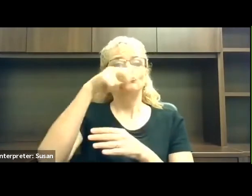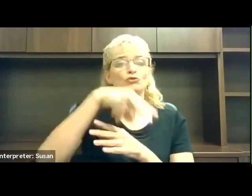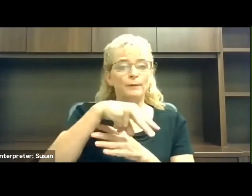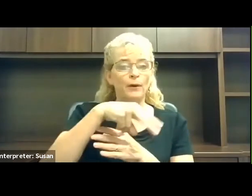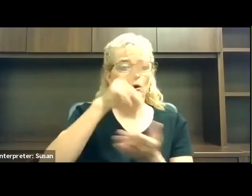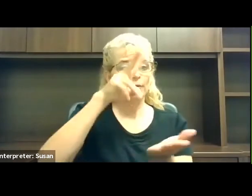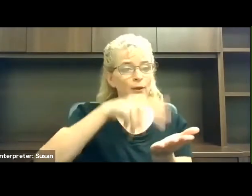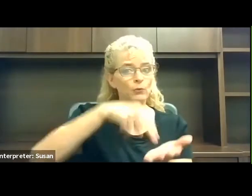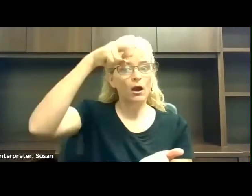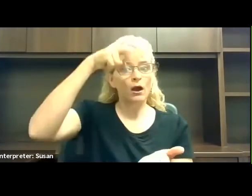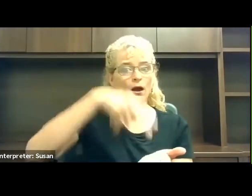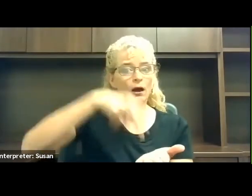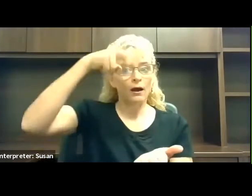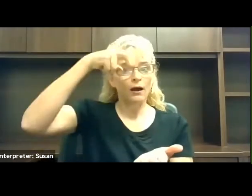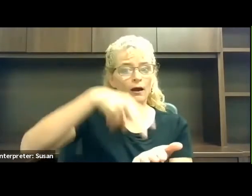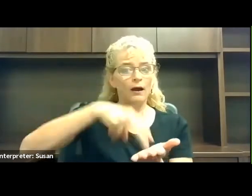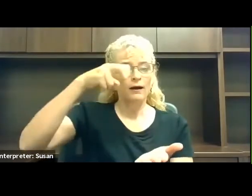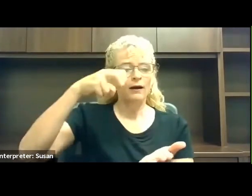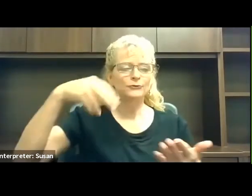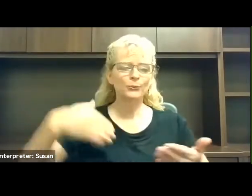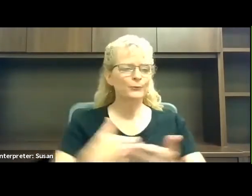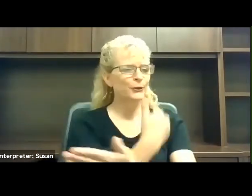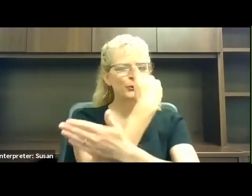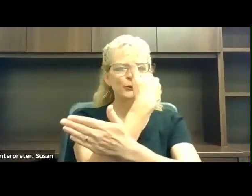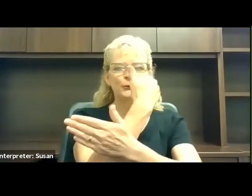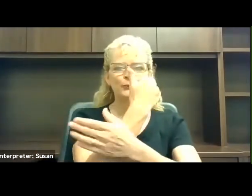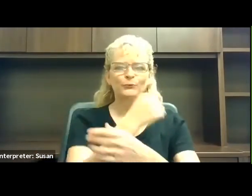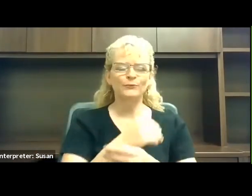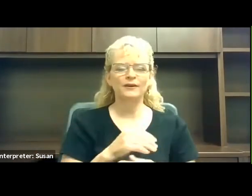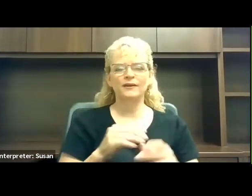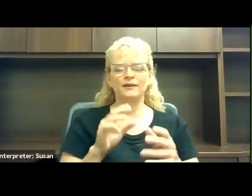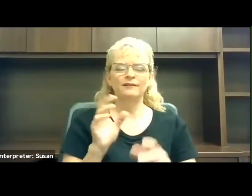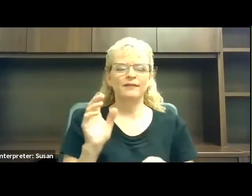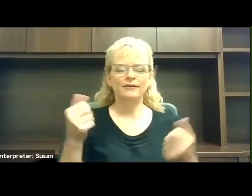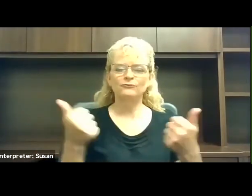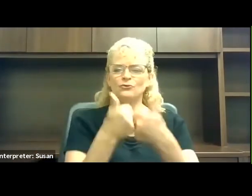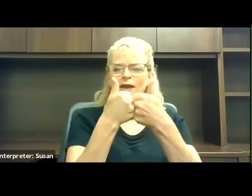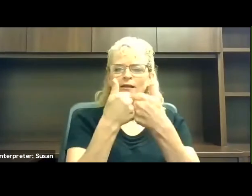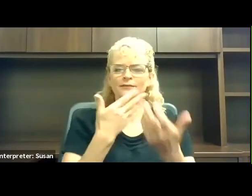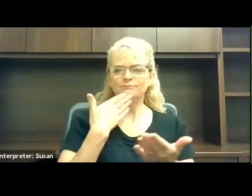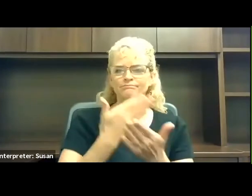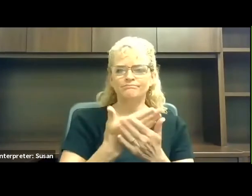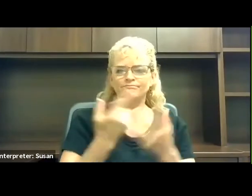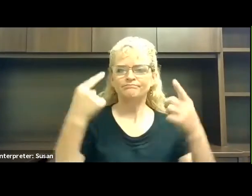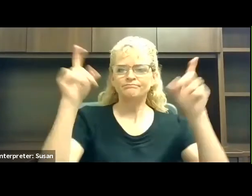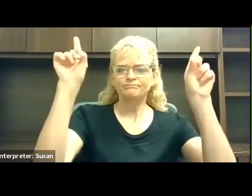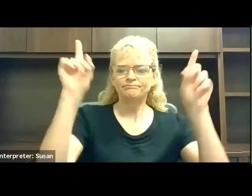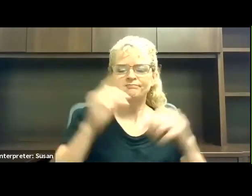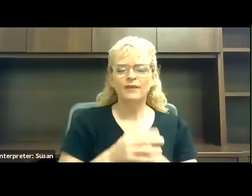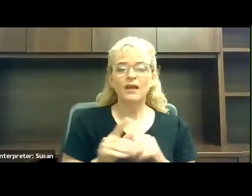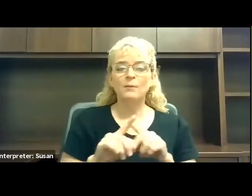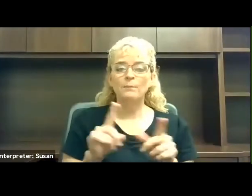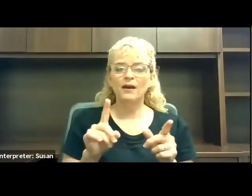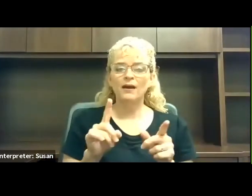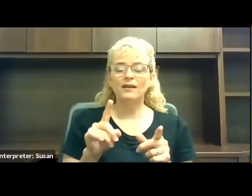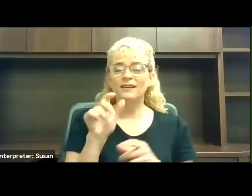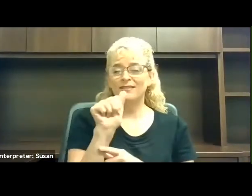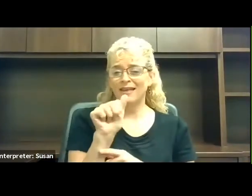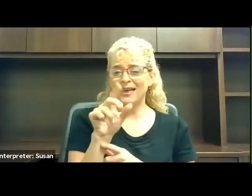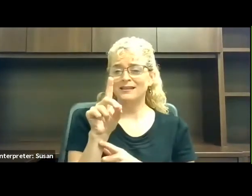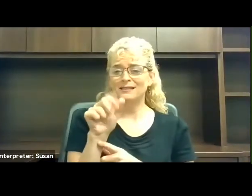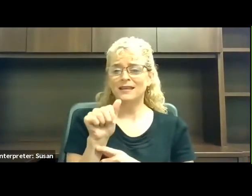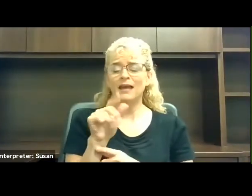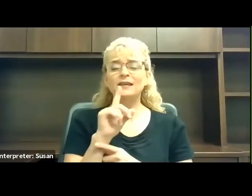heights. But it's not. The ADA is not a trampoline. The ADA is a